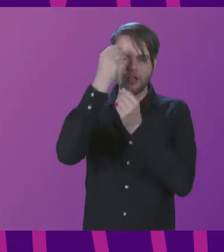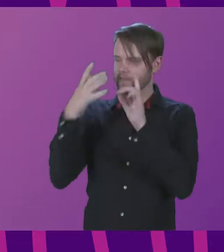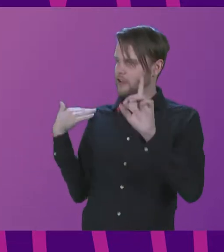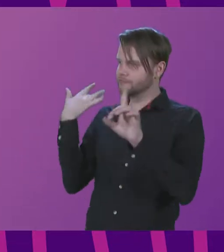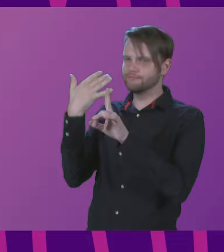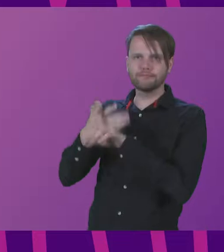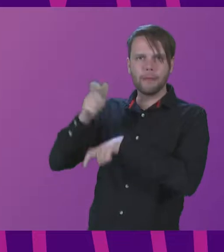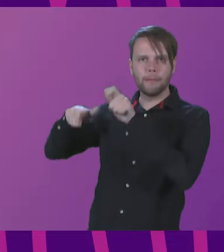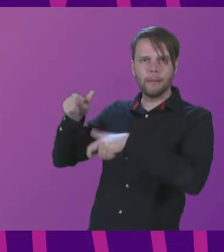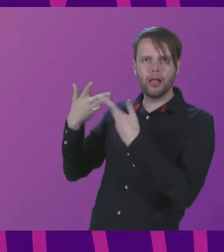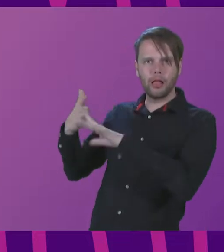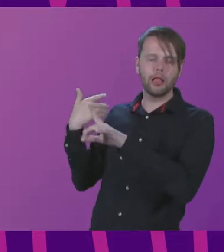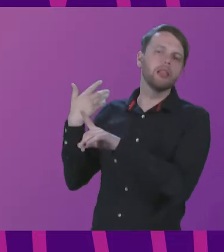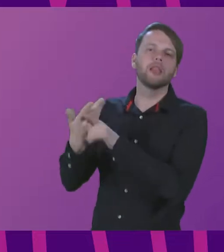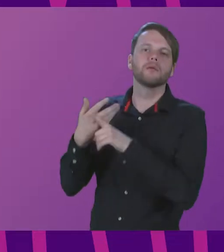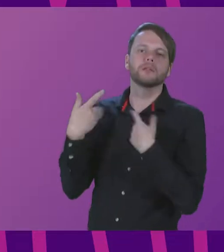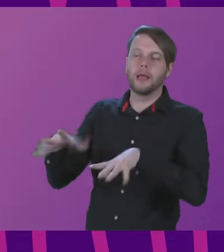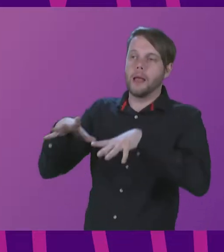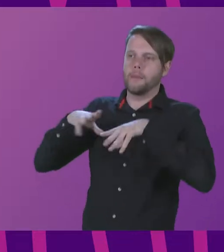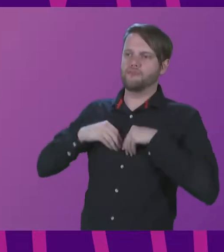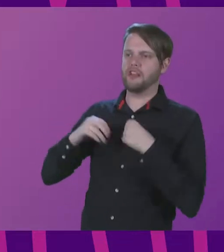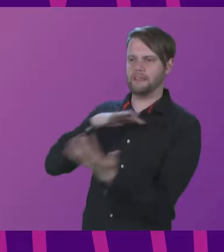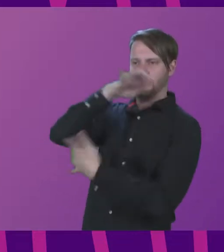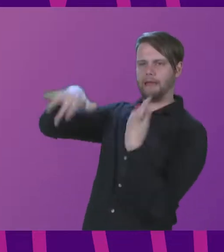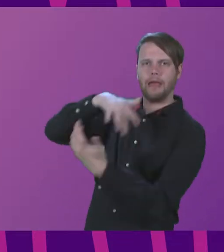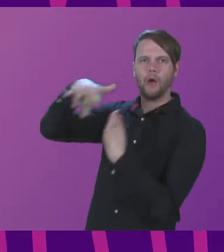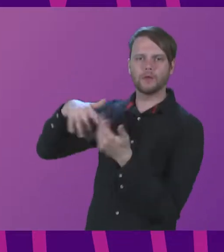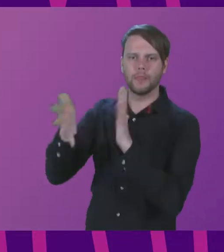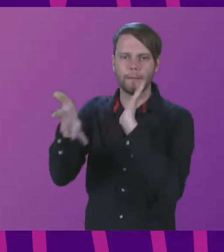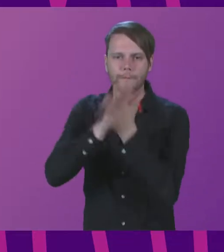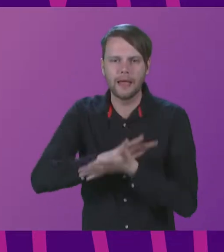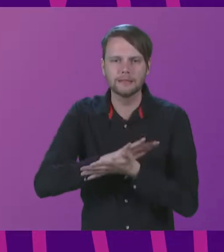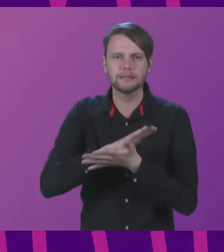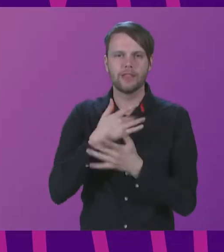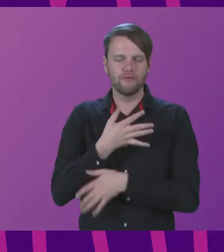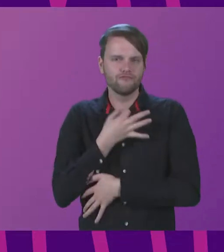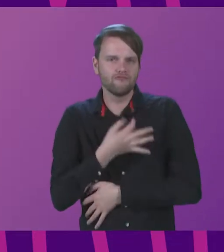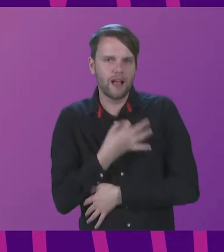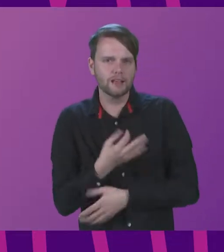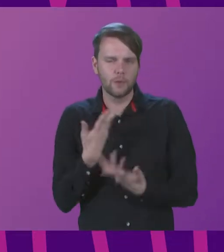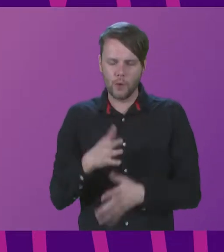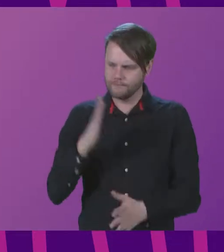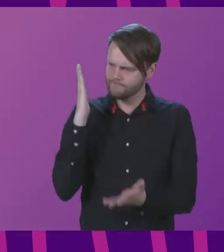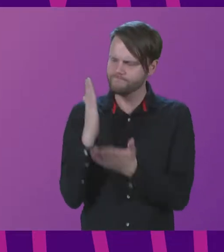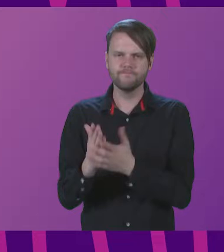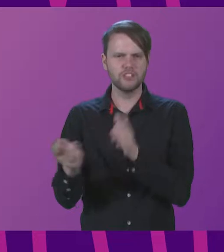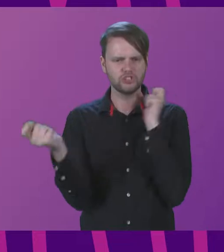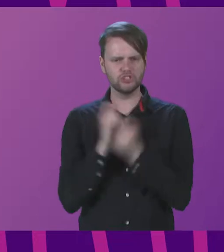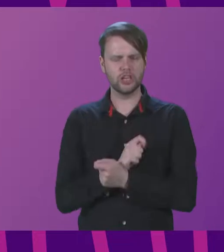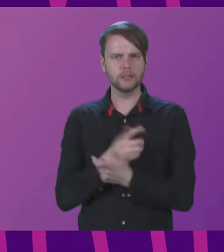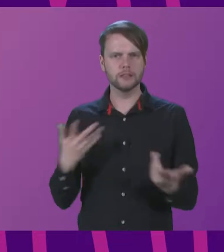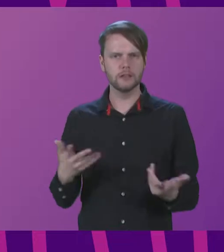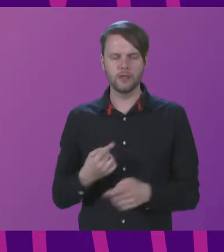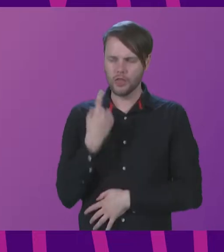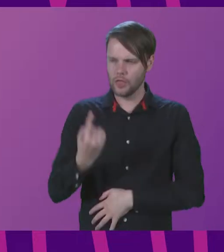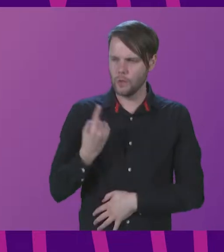who came before us. Of embracing the chaos, the mess, the risk takers who demanded change. The ones who